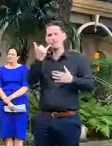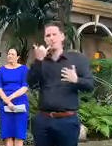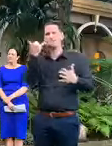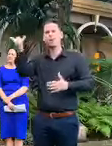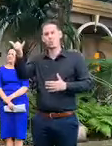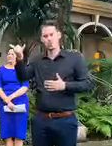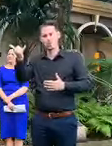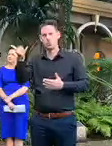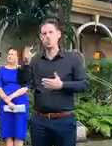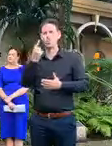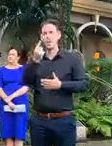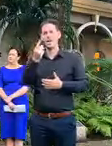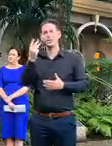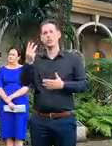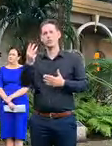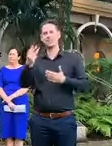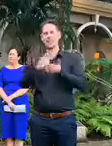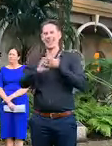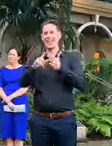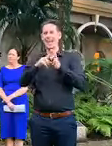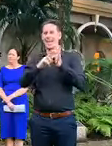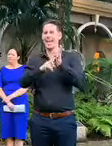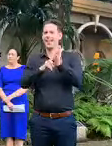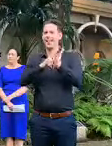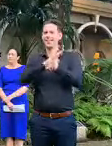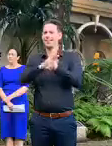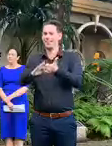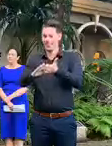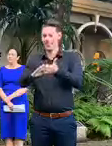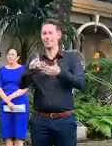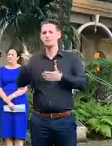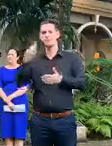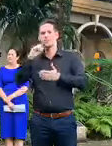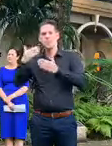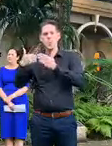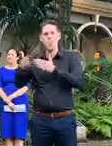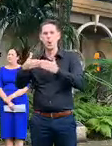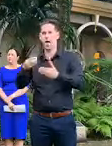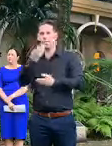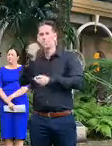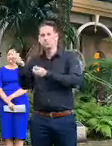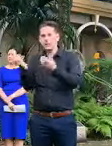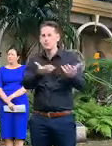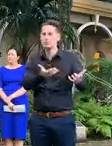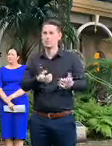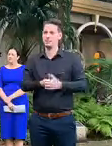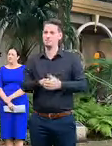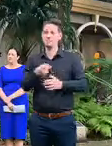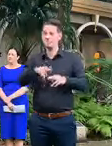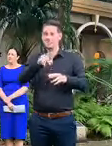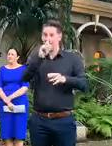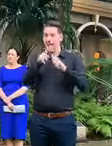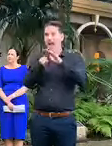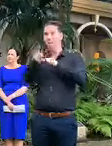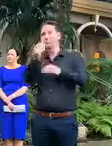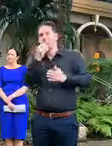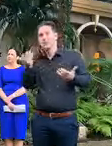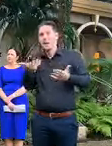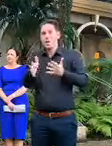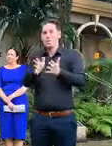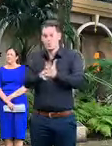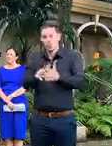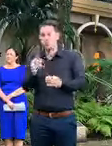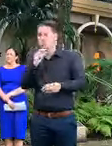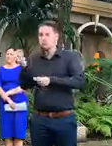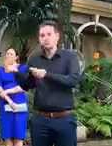phone and ring 13 Health. And 13 Health will organise food deliveries if they can't get food. We'll organise